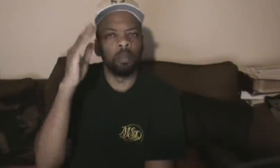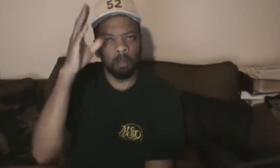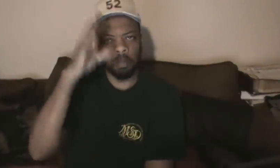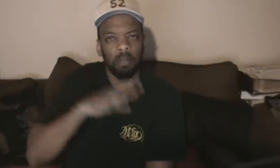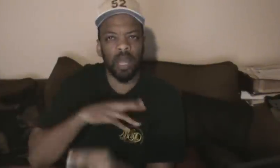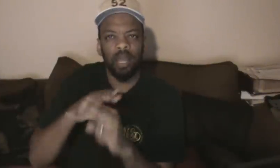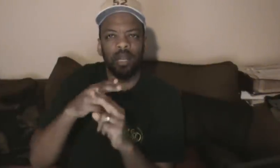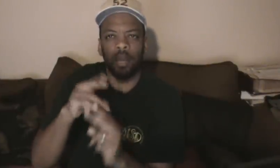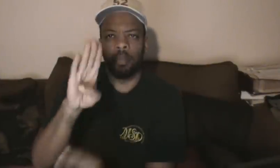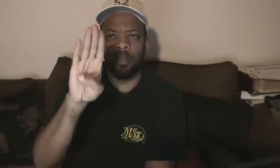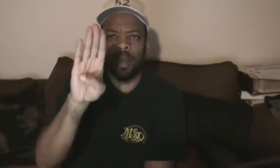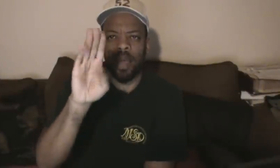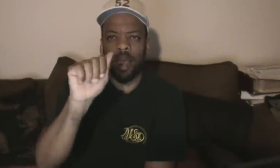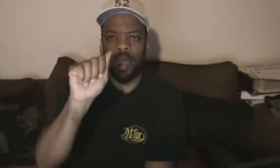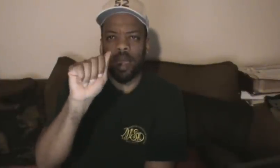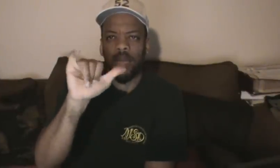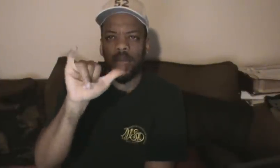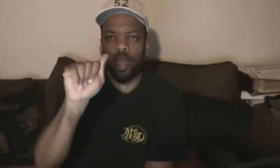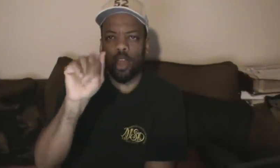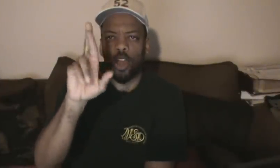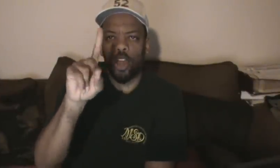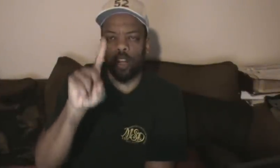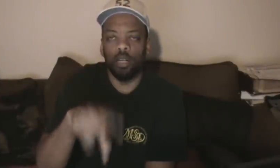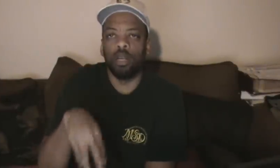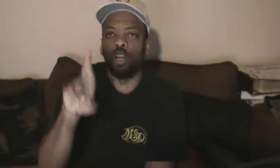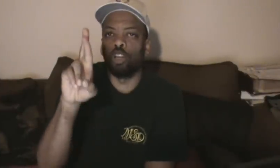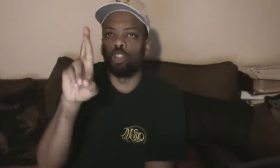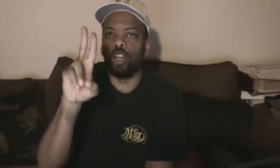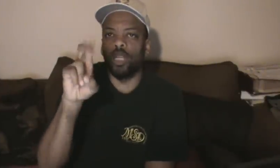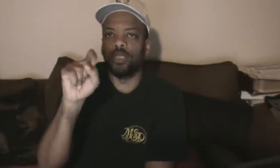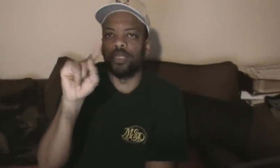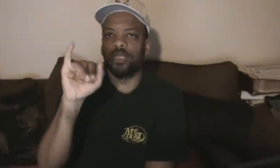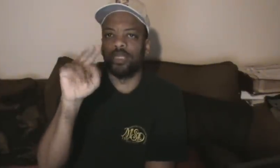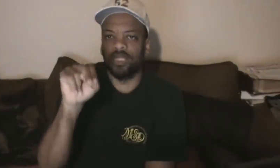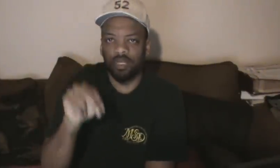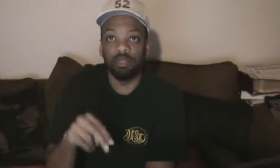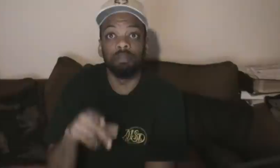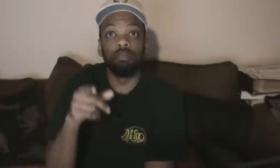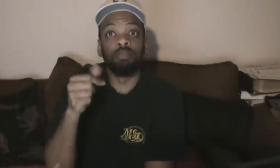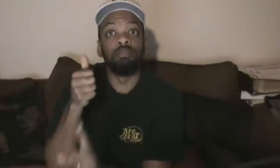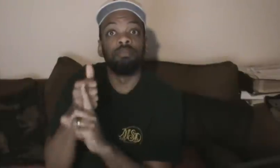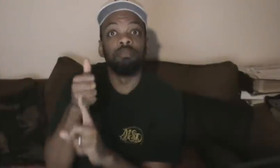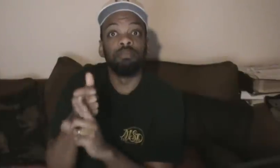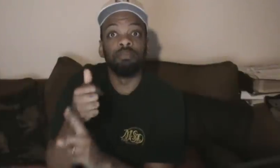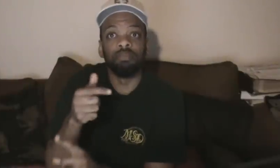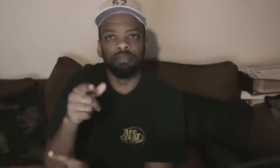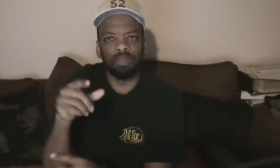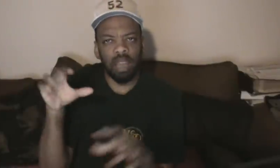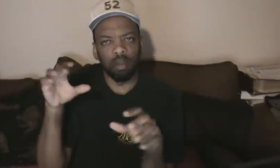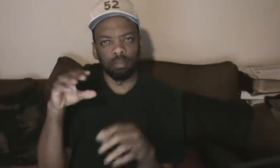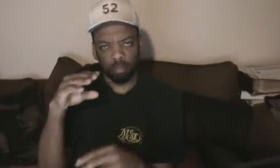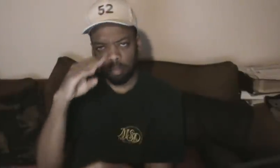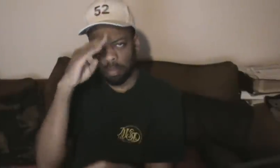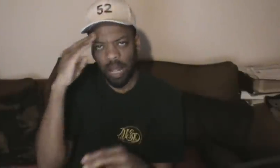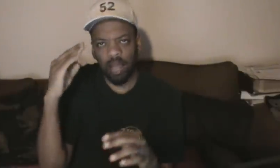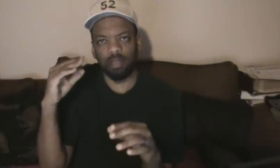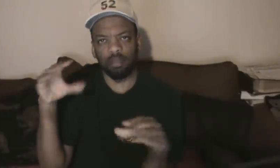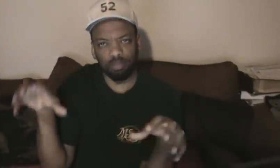The U.S. State Department has issued a warning to Americans planning to attend the Winter Games, saying they should stay vigilant and exercise good judgment using